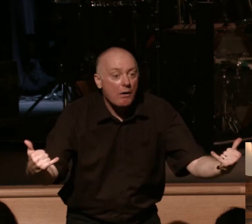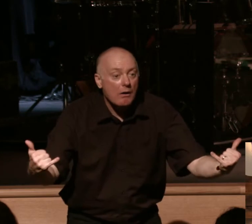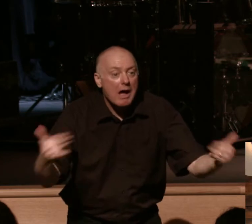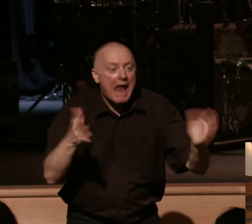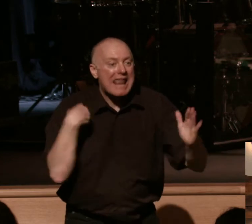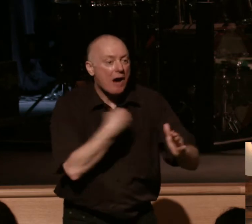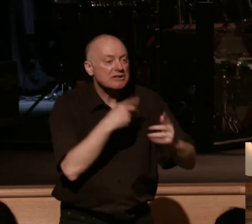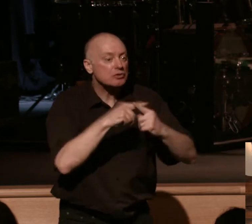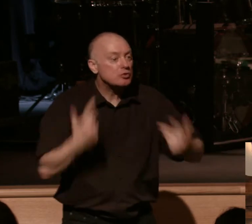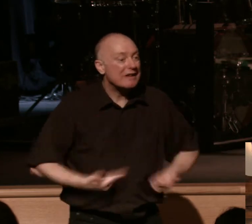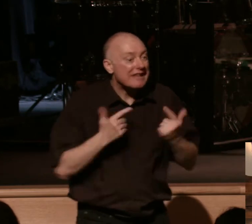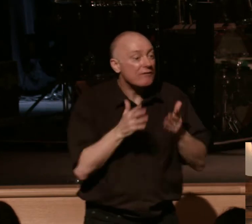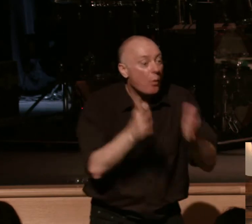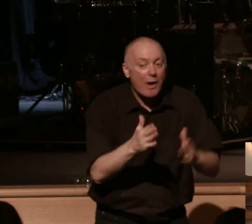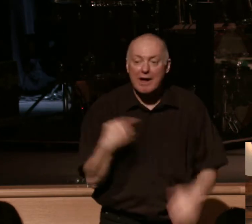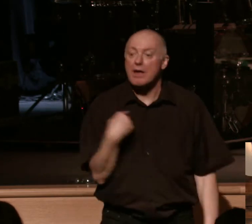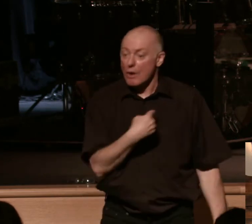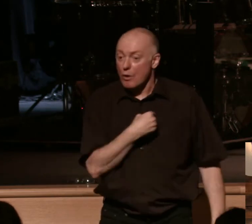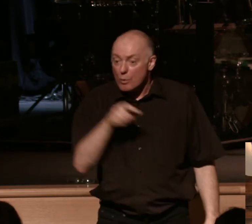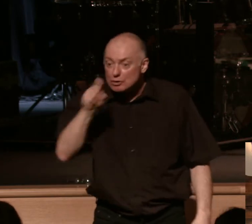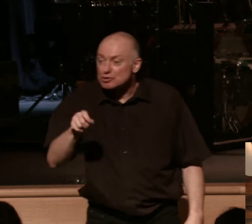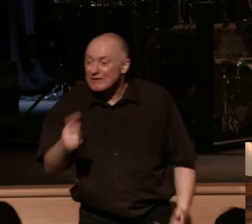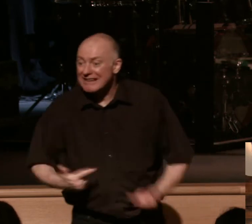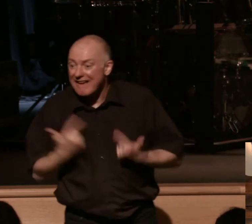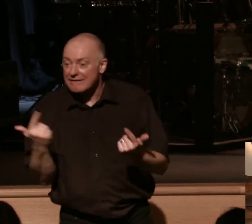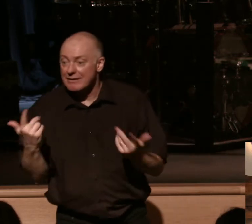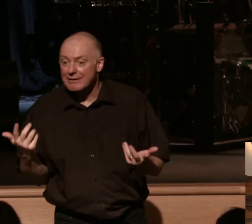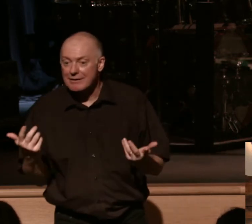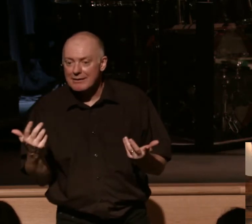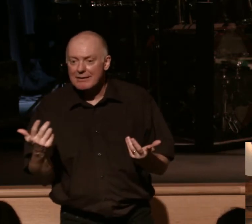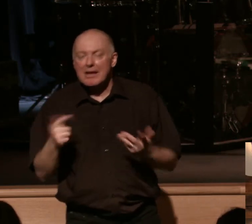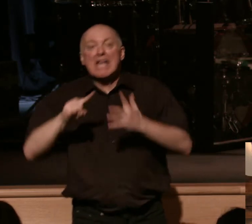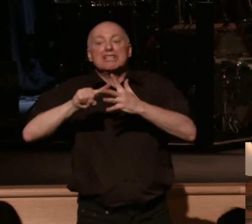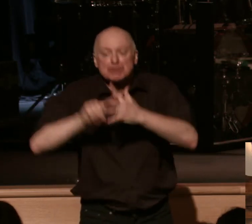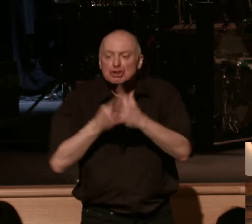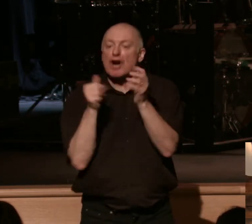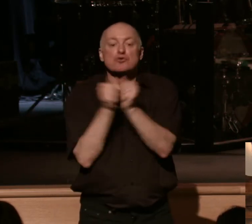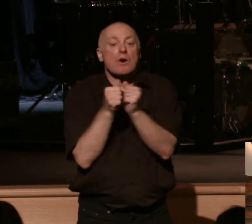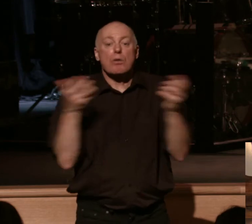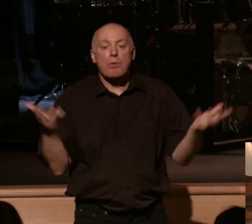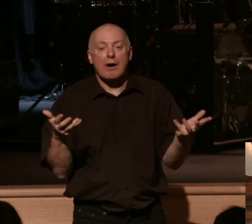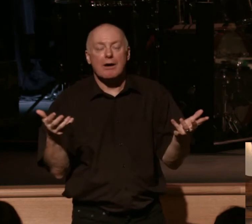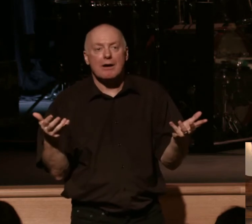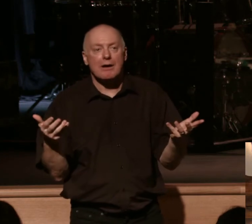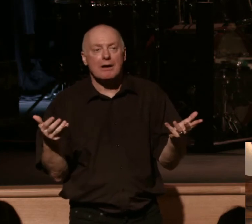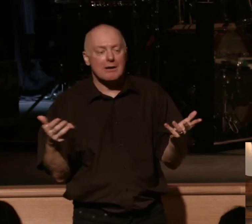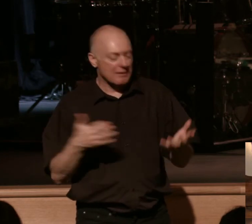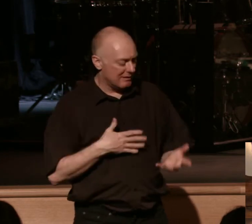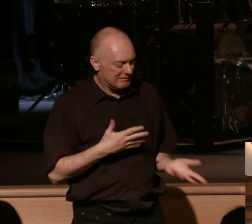us to live the way that we are called to live. It starts with, my current tent is temporary.